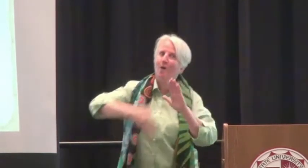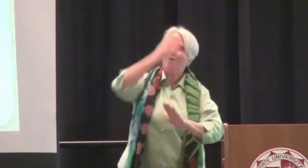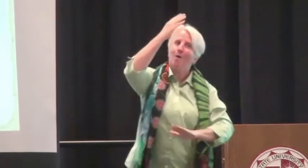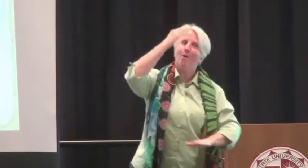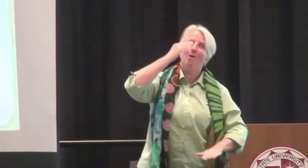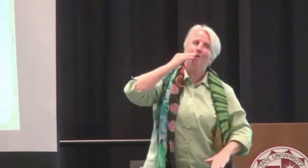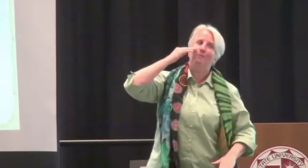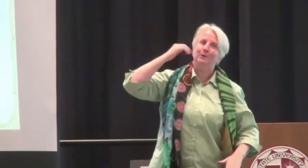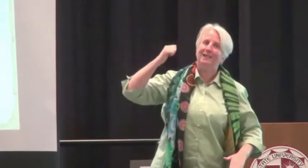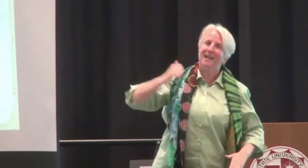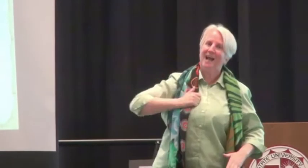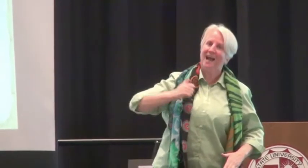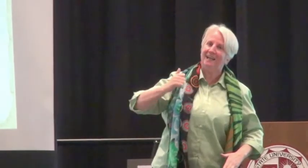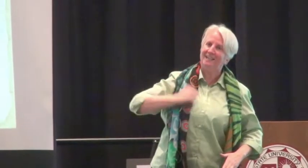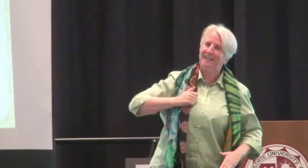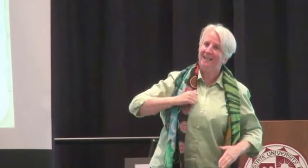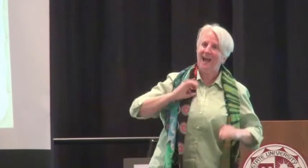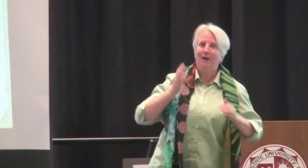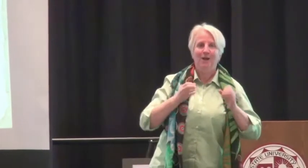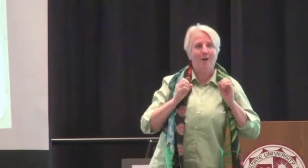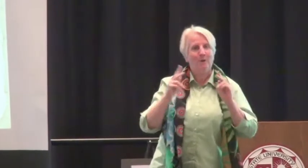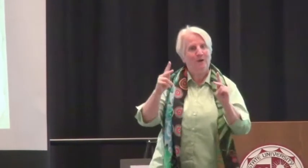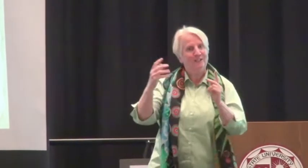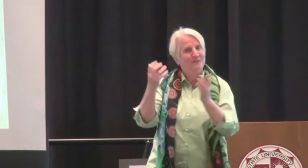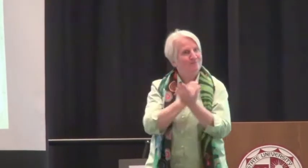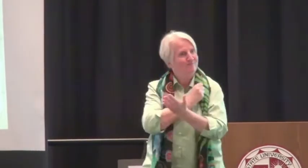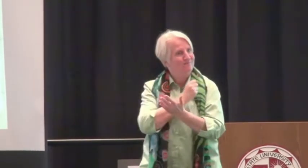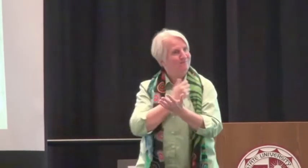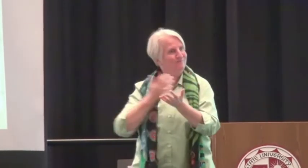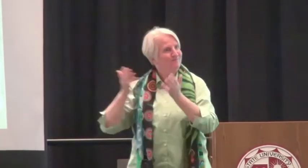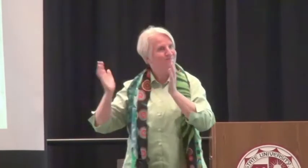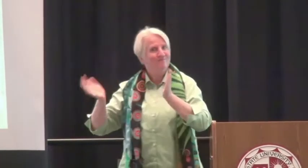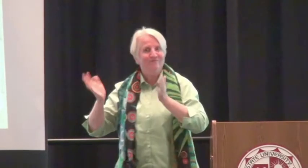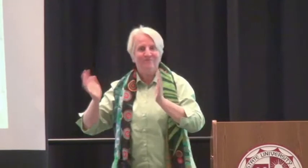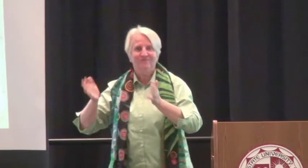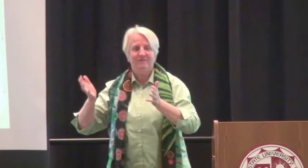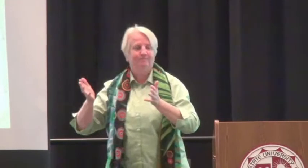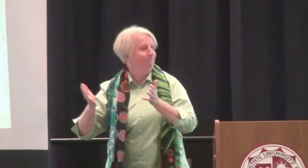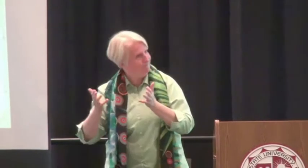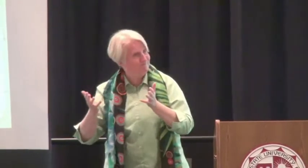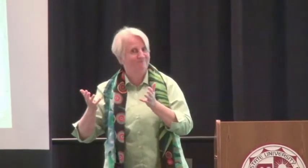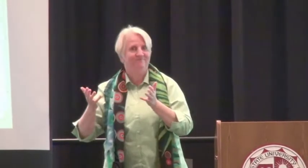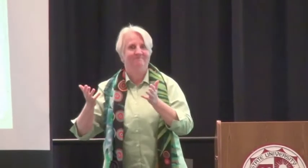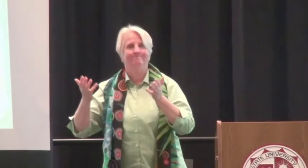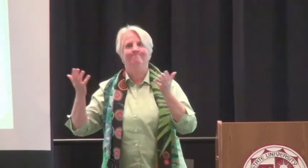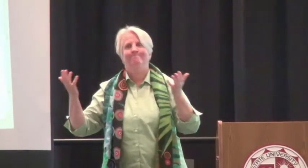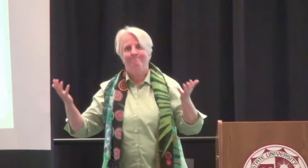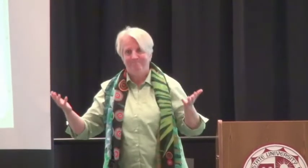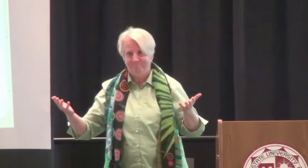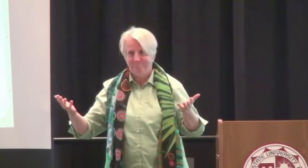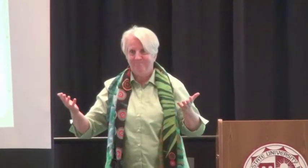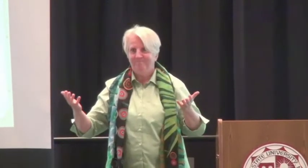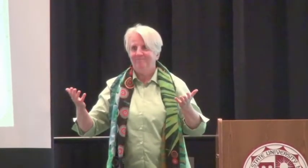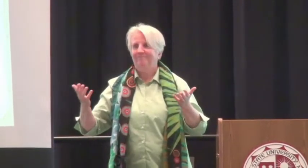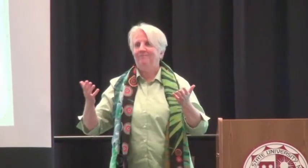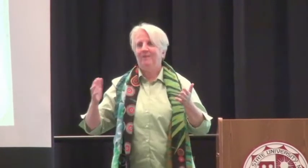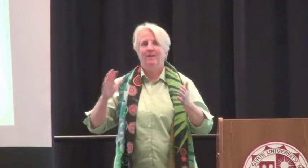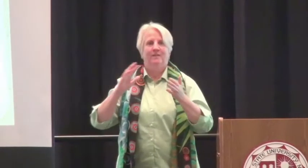before I was heading off home to Canada. So we were taking those last few hours together before my